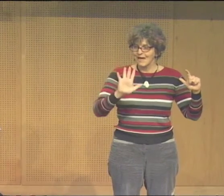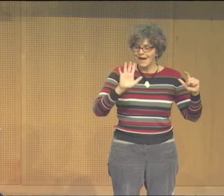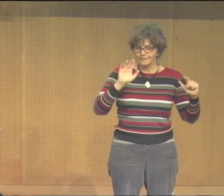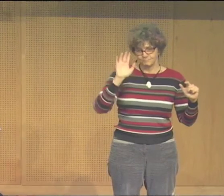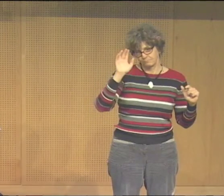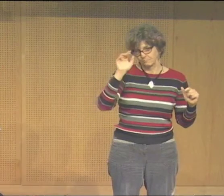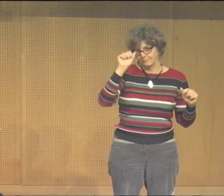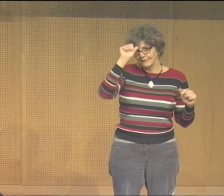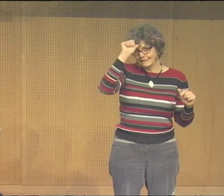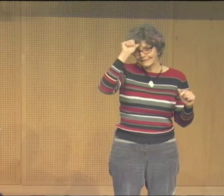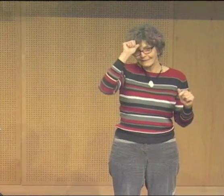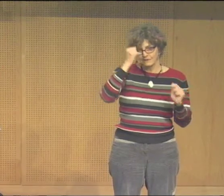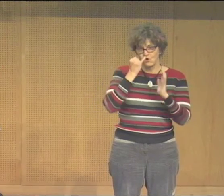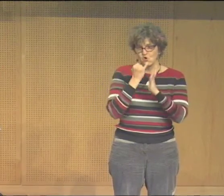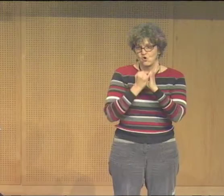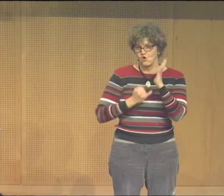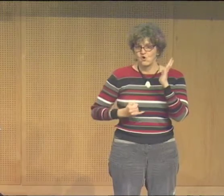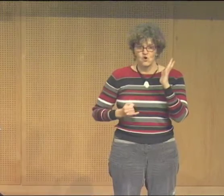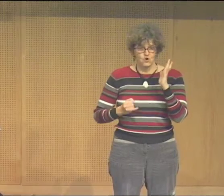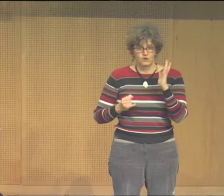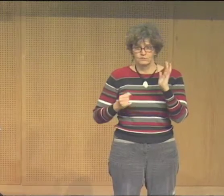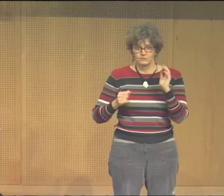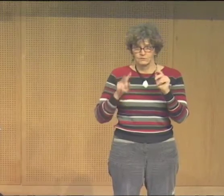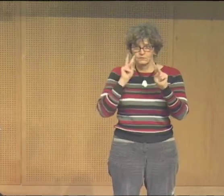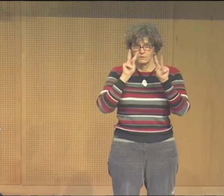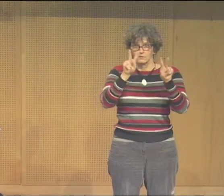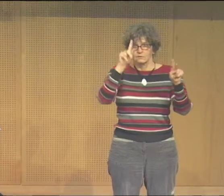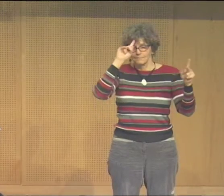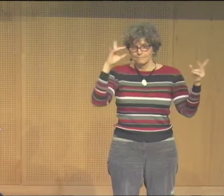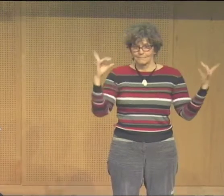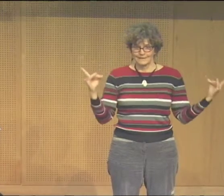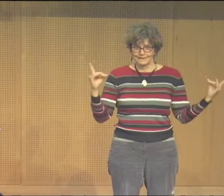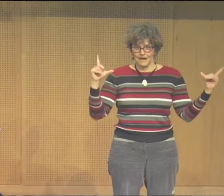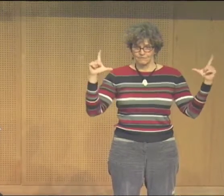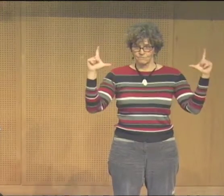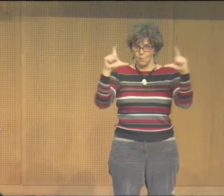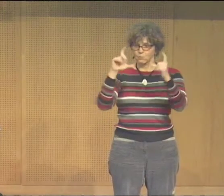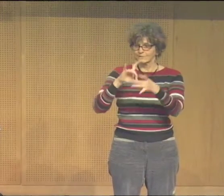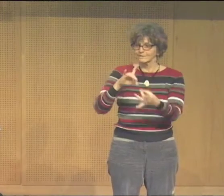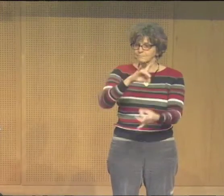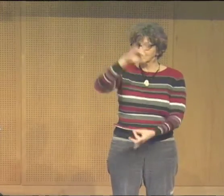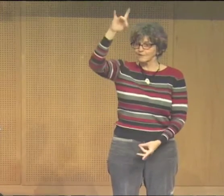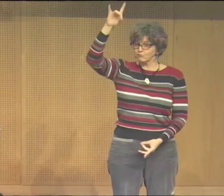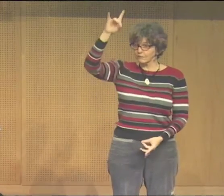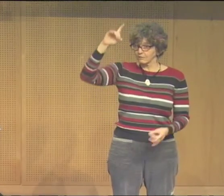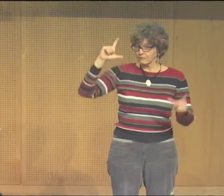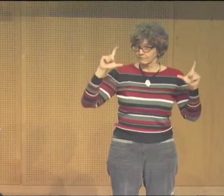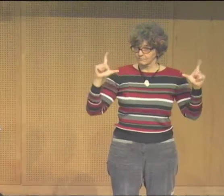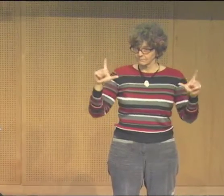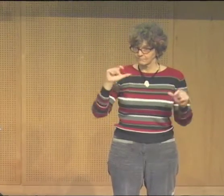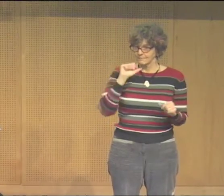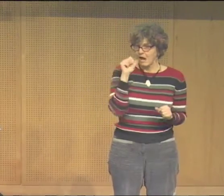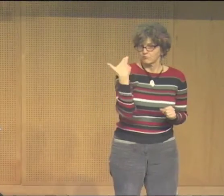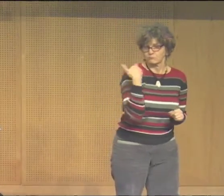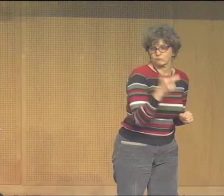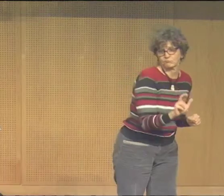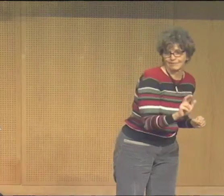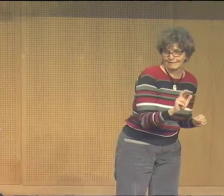which is an Indian art technique. And it's used in meditation